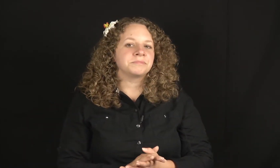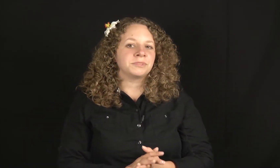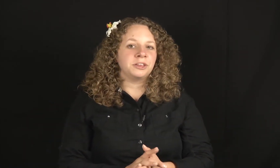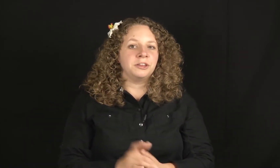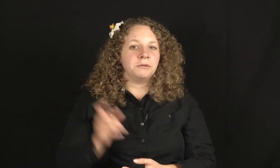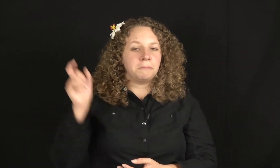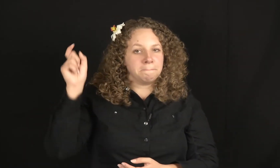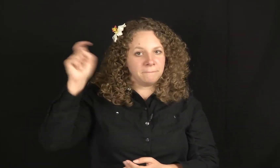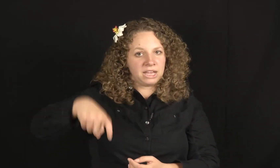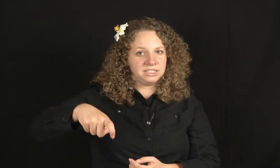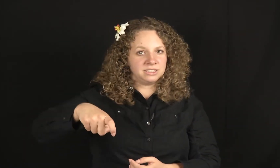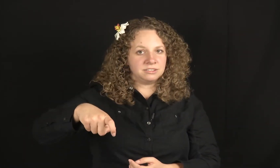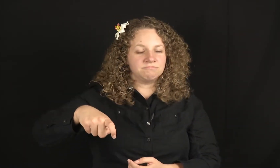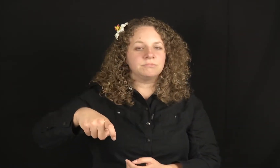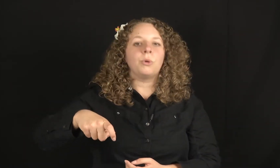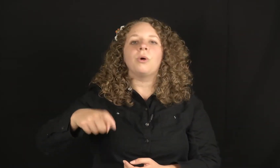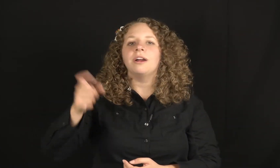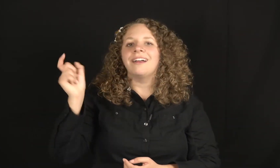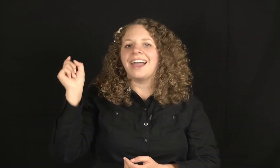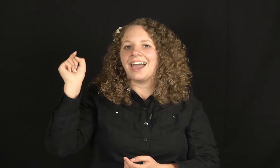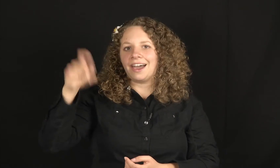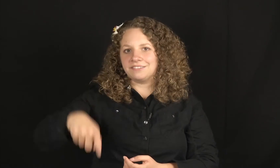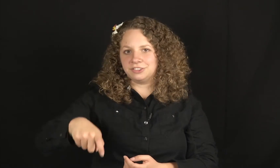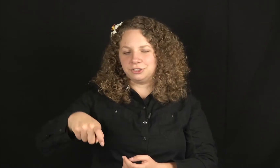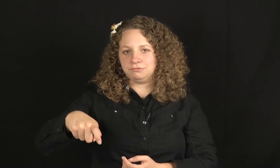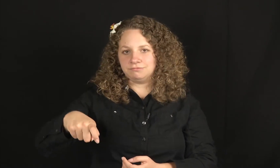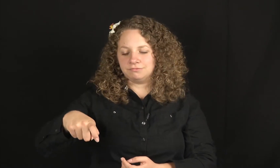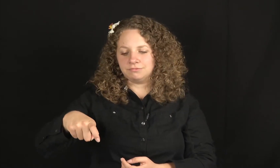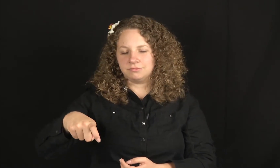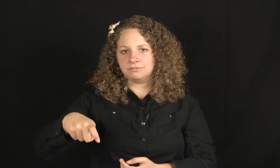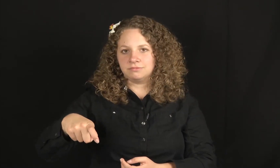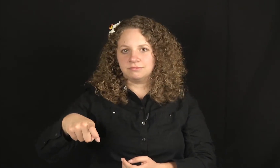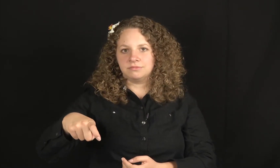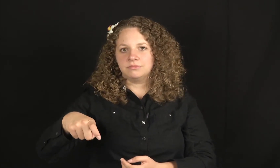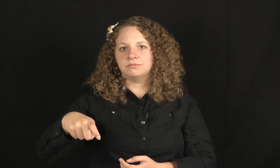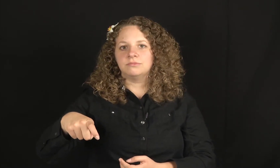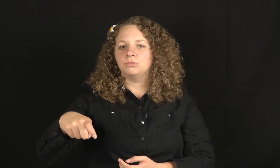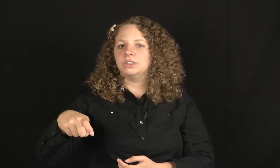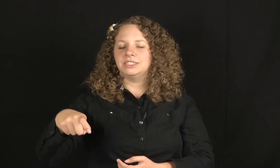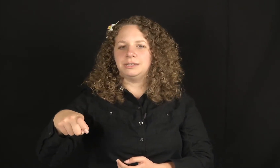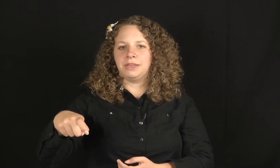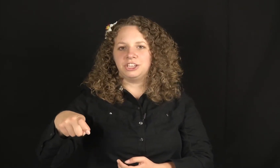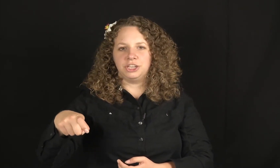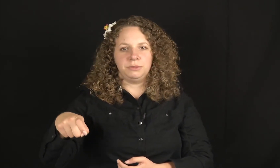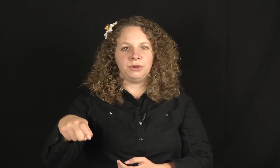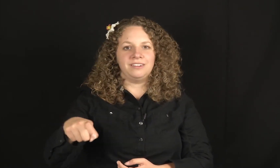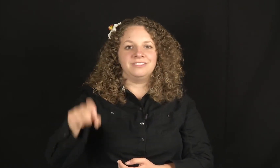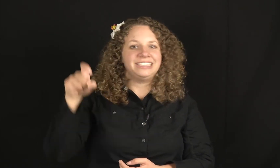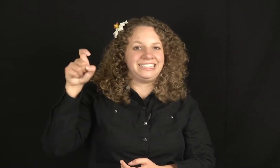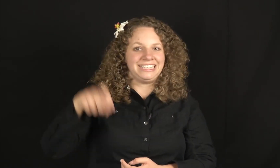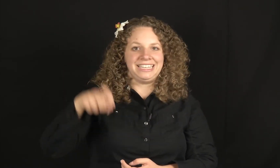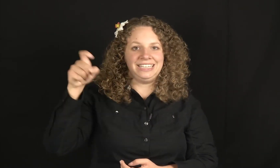Must, or have to. With the same handshape you have need.